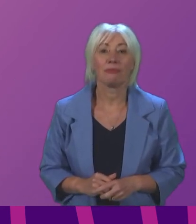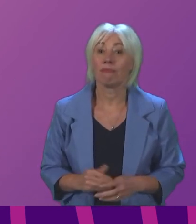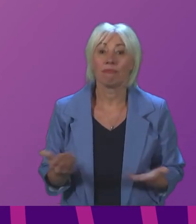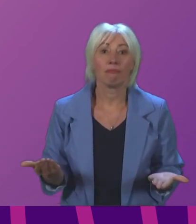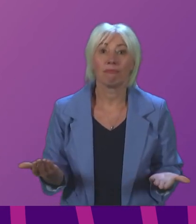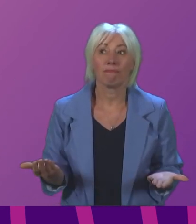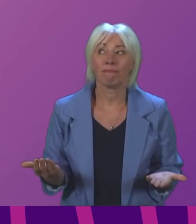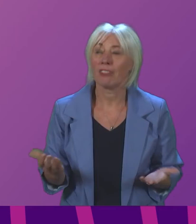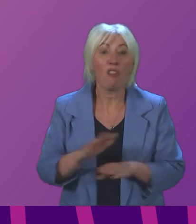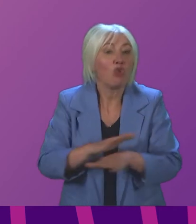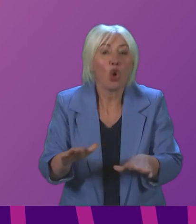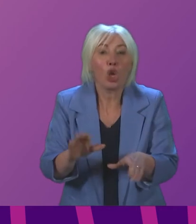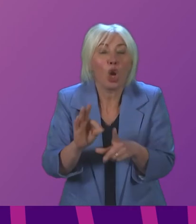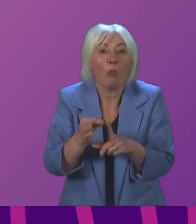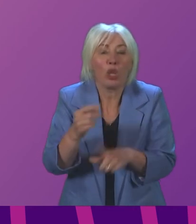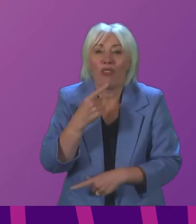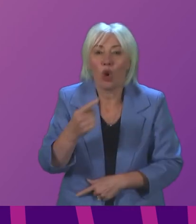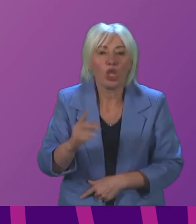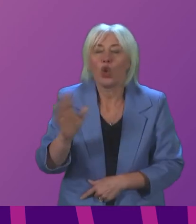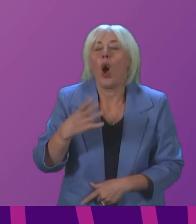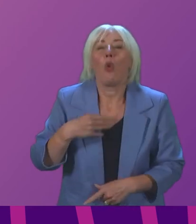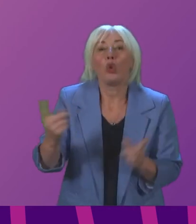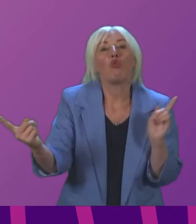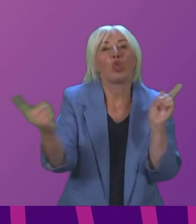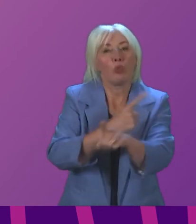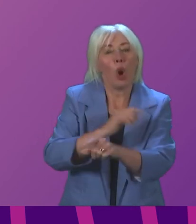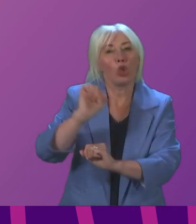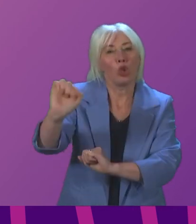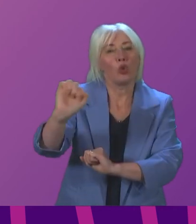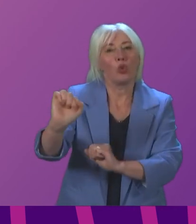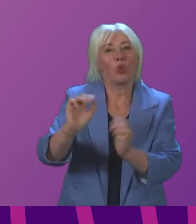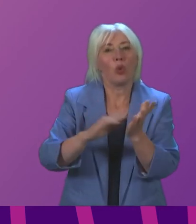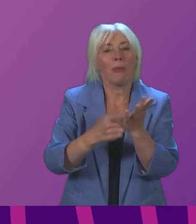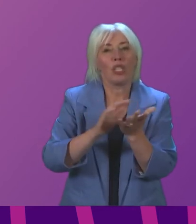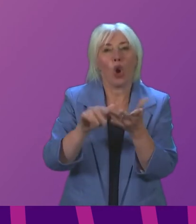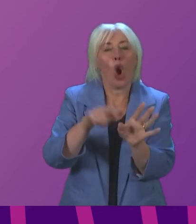if it is not a point of order Mr McLennan respond to the point that was made by Mr Hoy